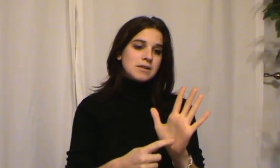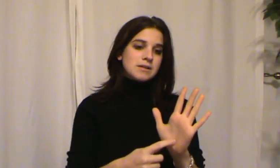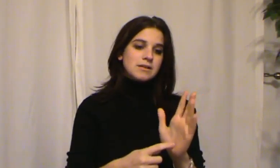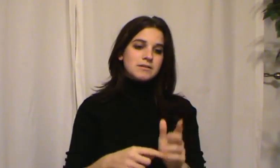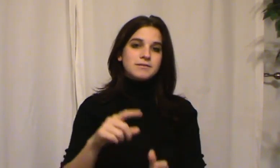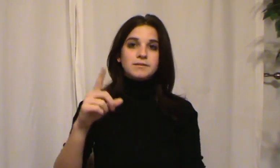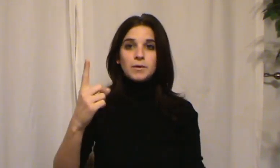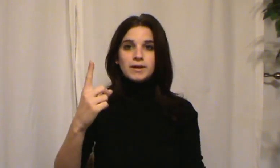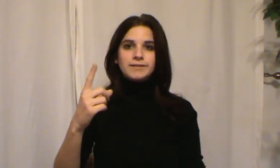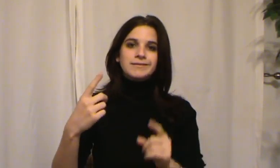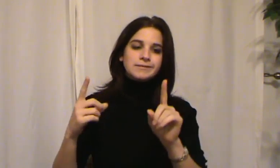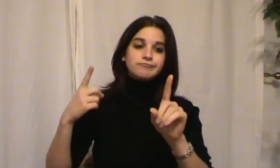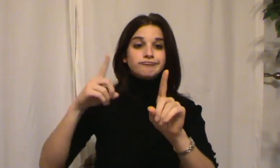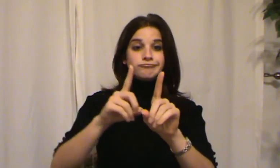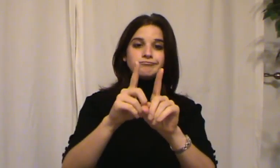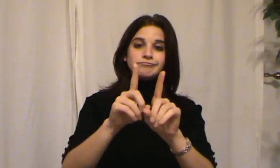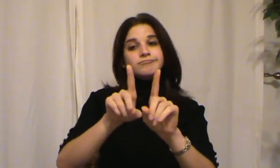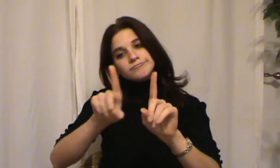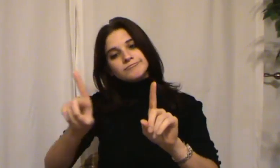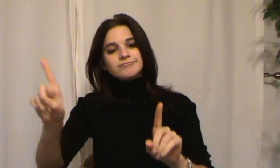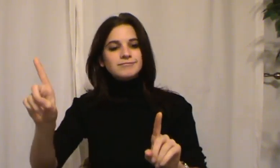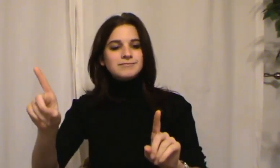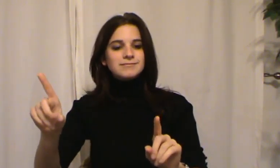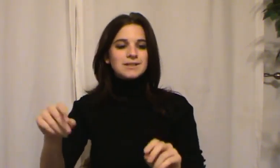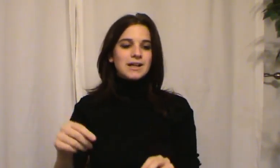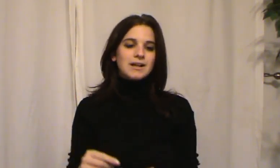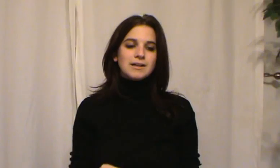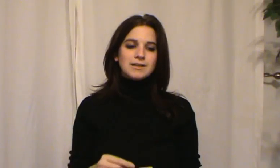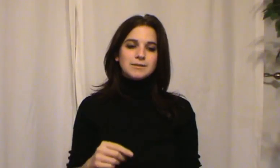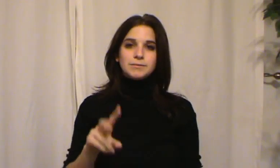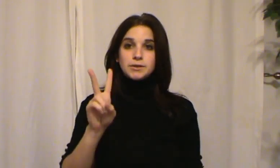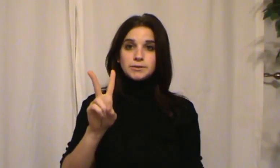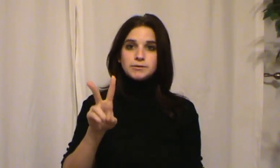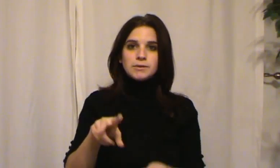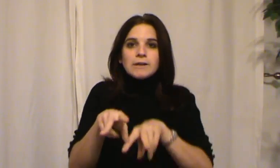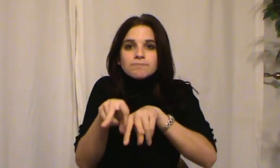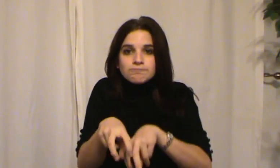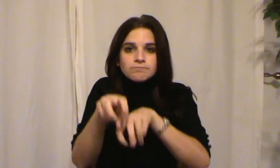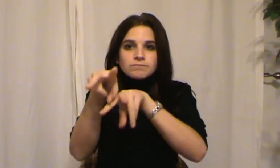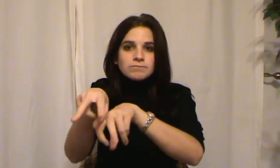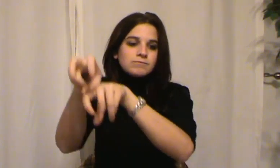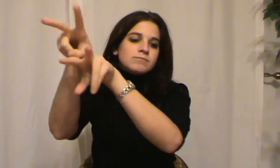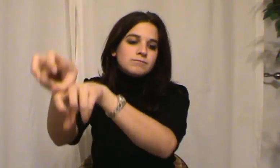would make him the ideal box. Sports, traffic, and weatherman. WG Newstime, 1104.